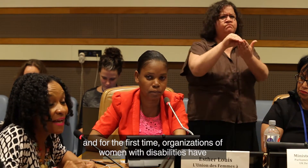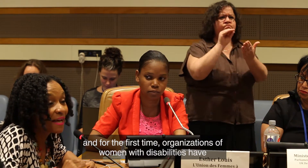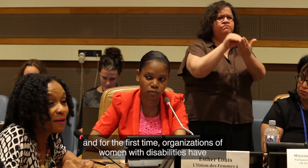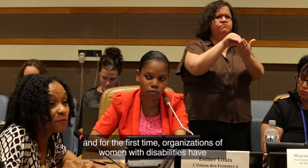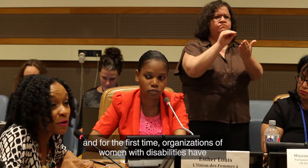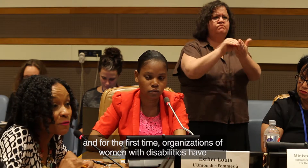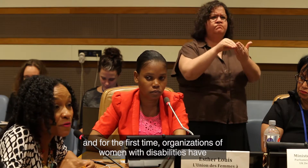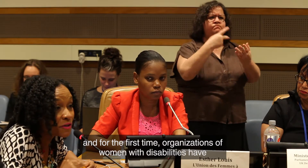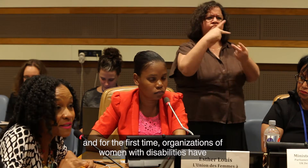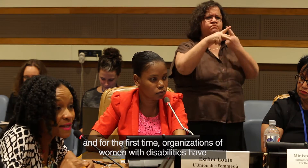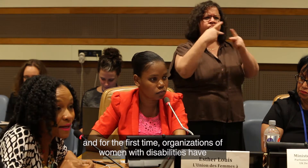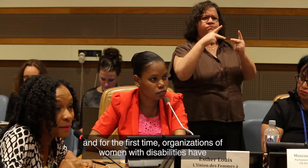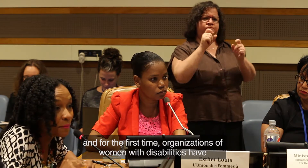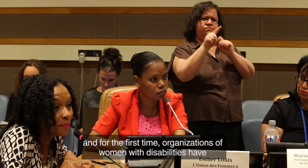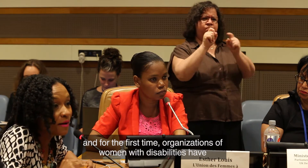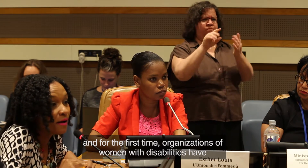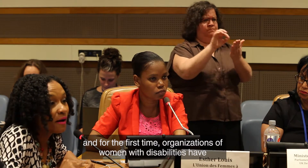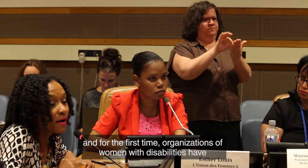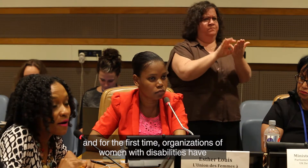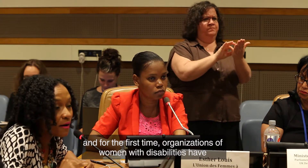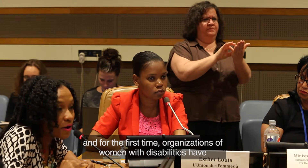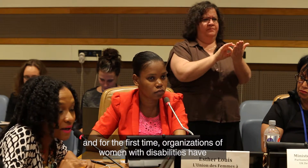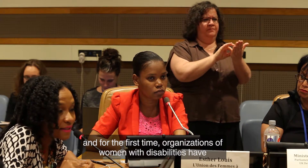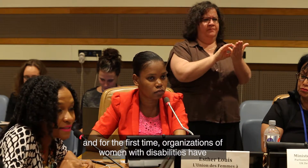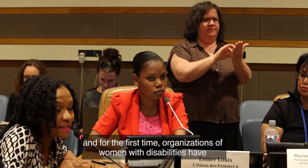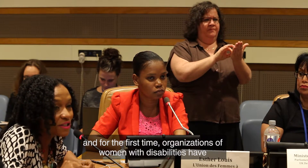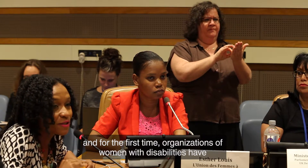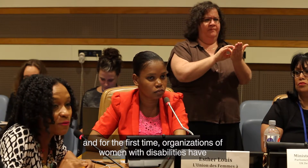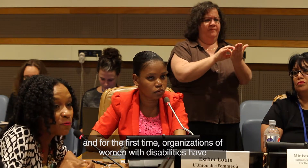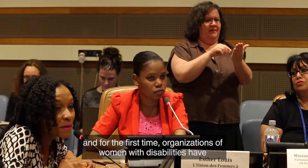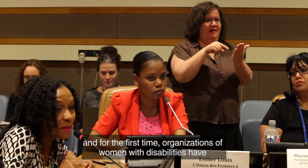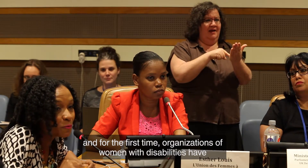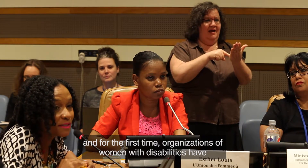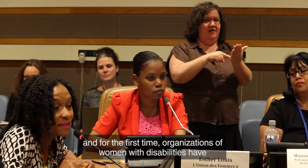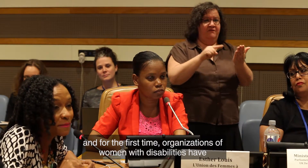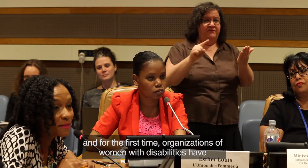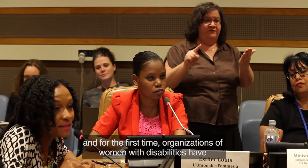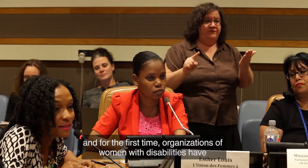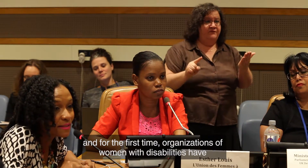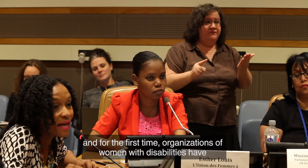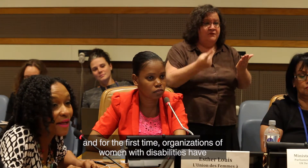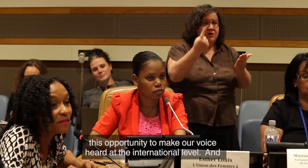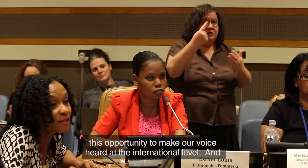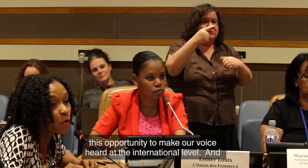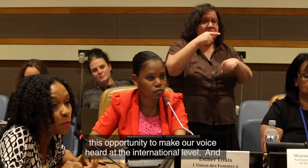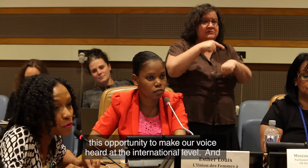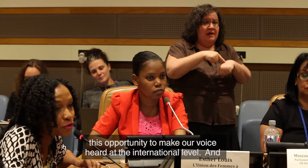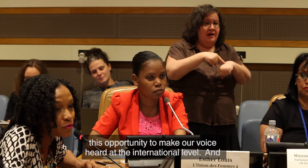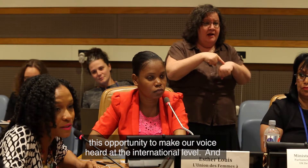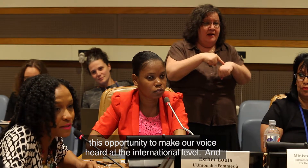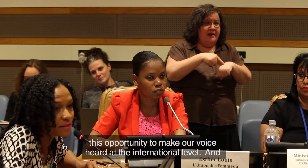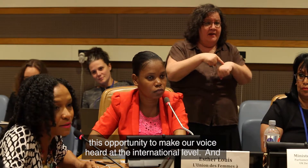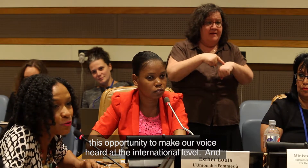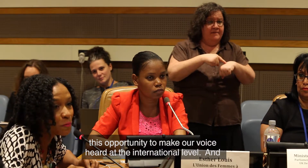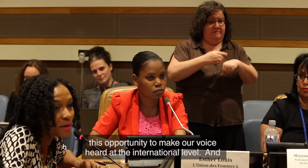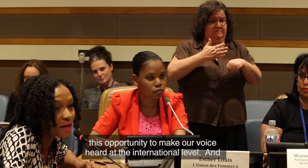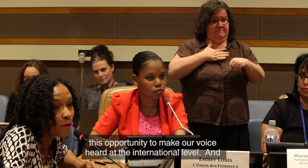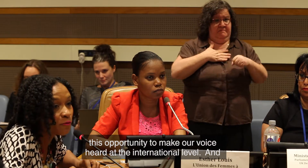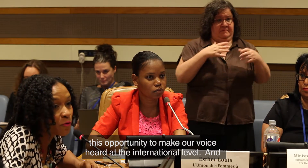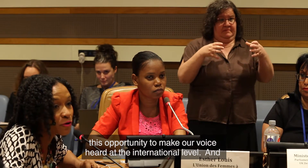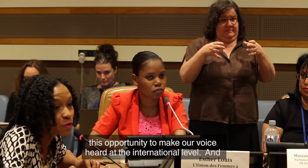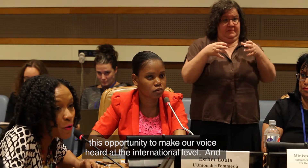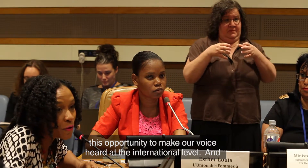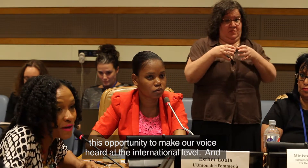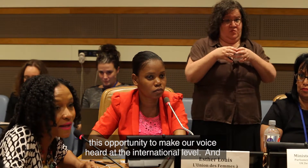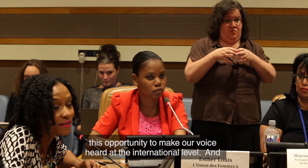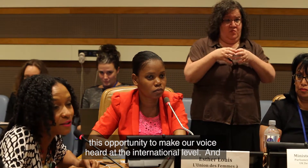And for the first time, organizations of women with disabilities have this opportunity to make